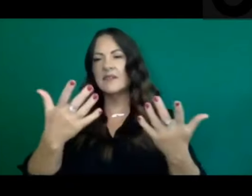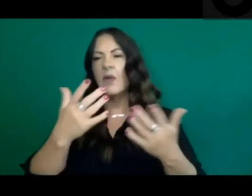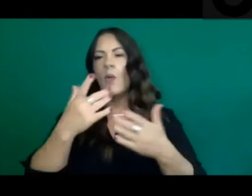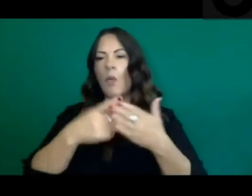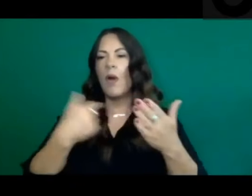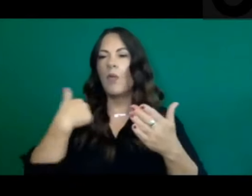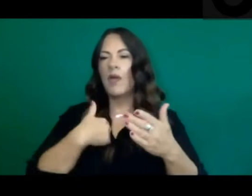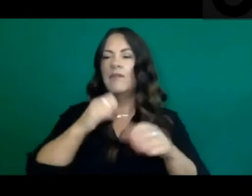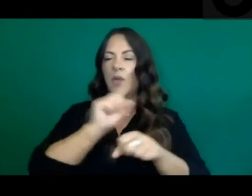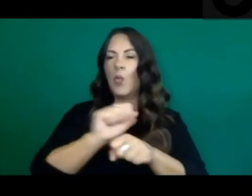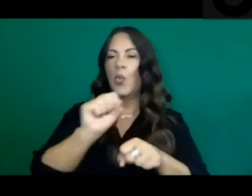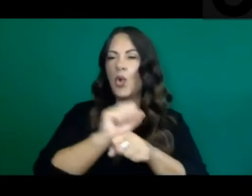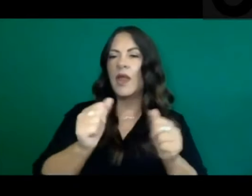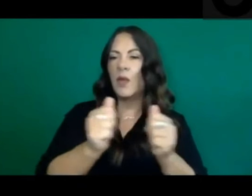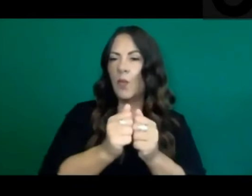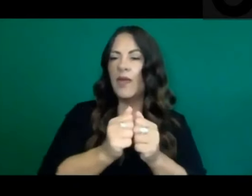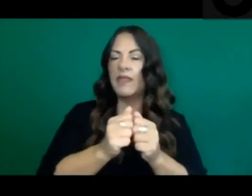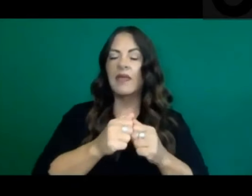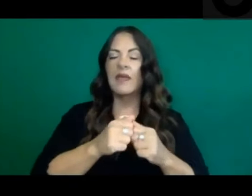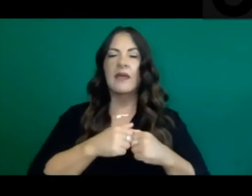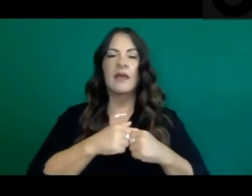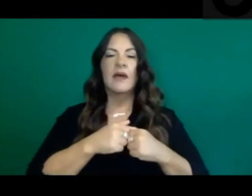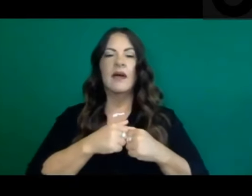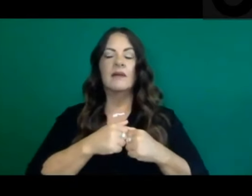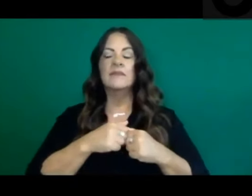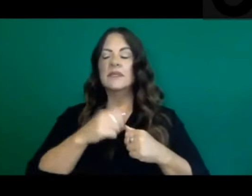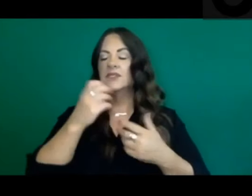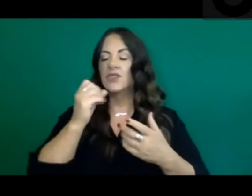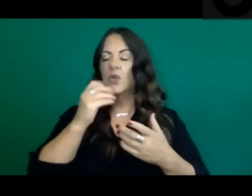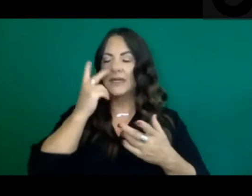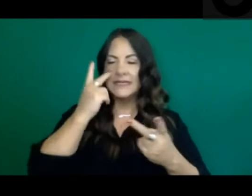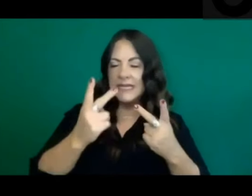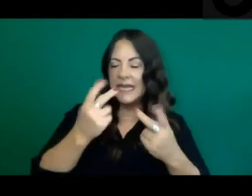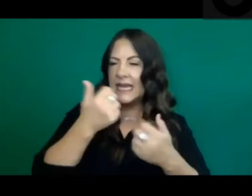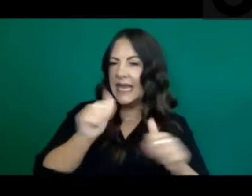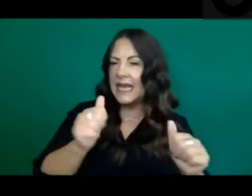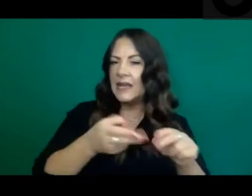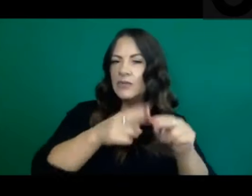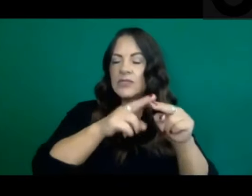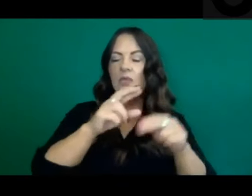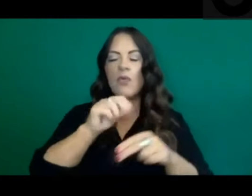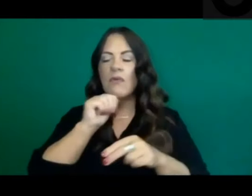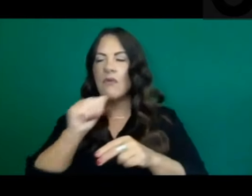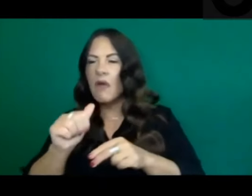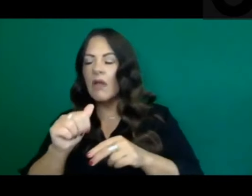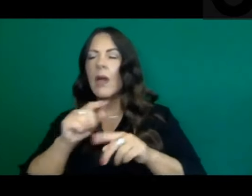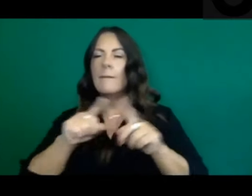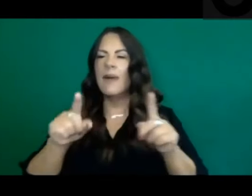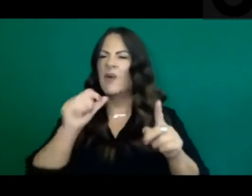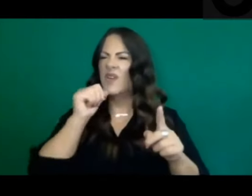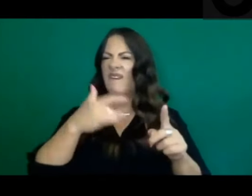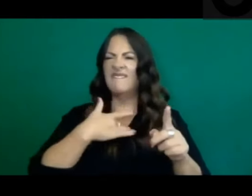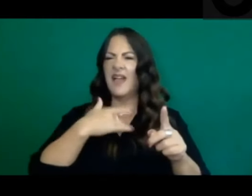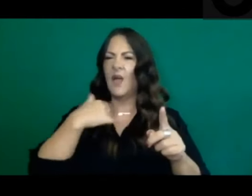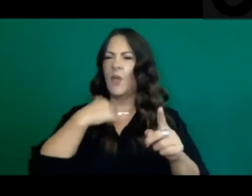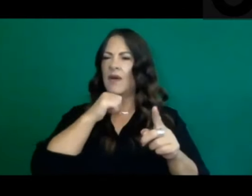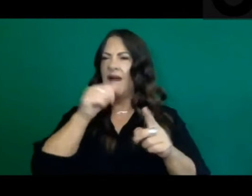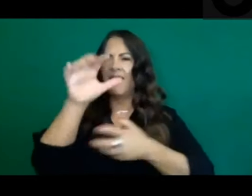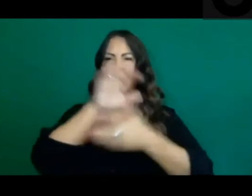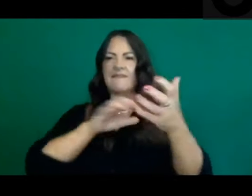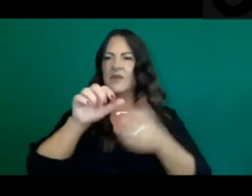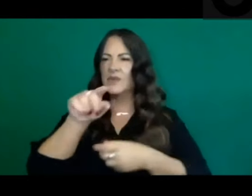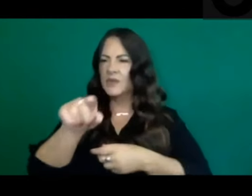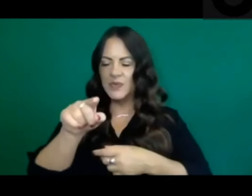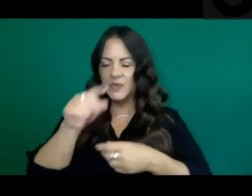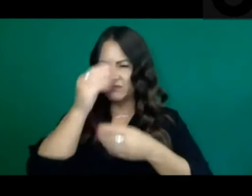places seeing even slight increases in cases. So we don't feel like that's at all a mixed message. We see that